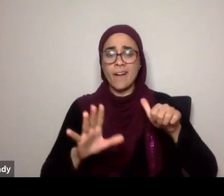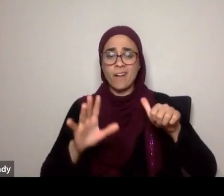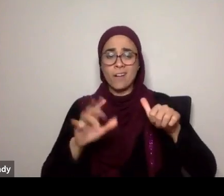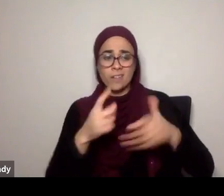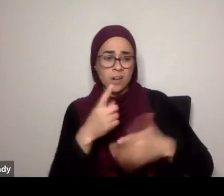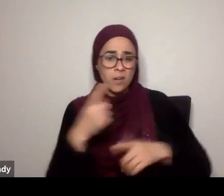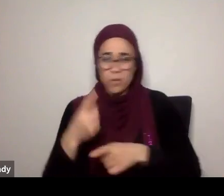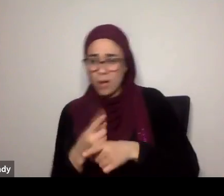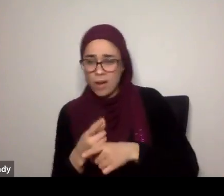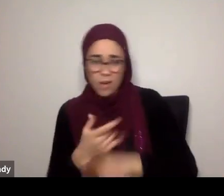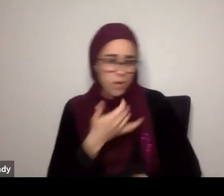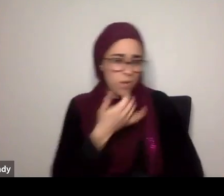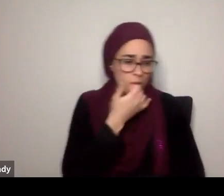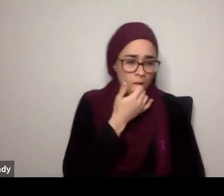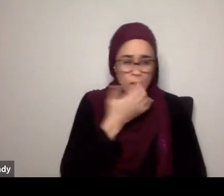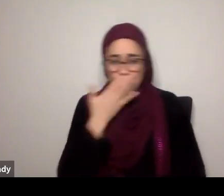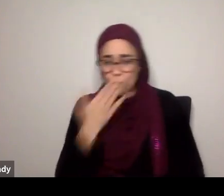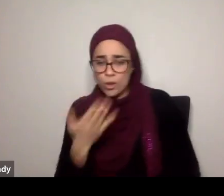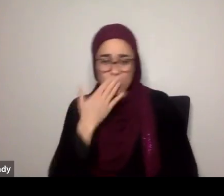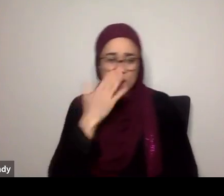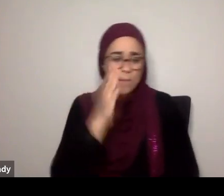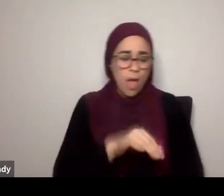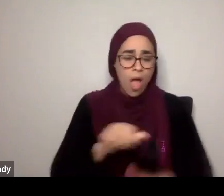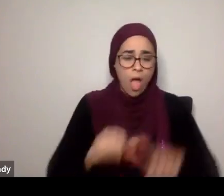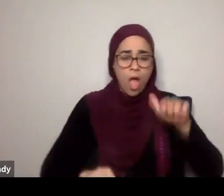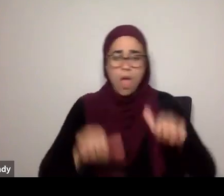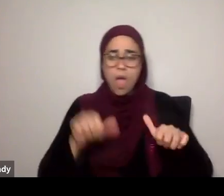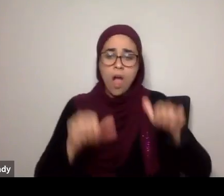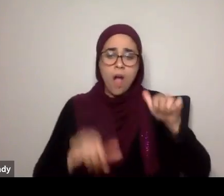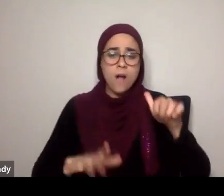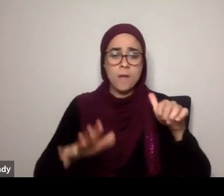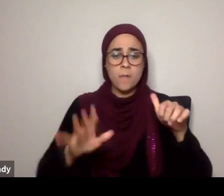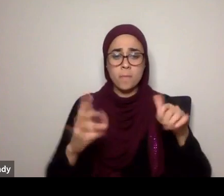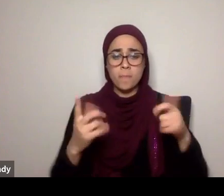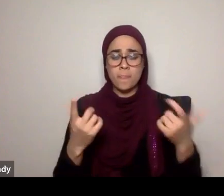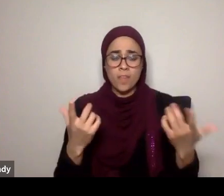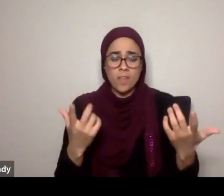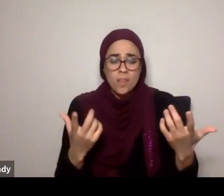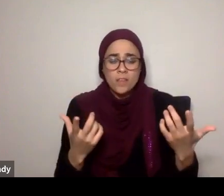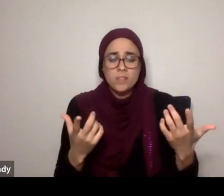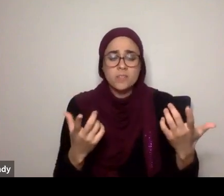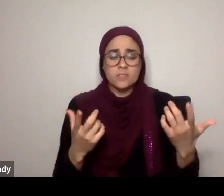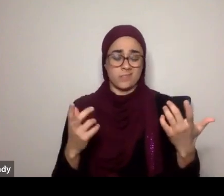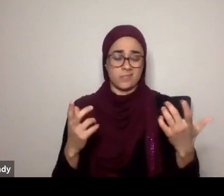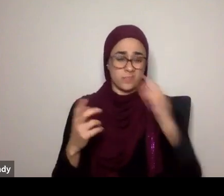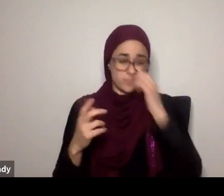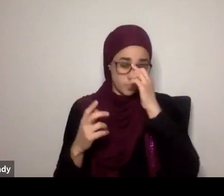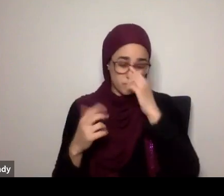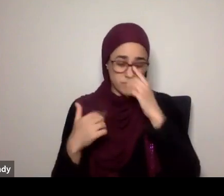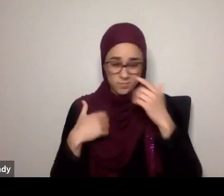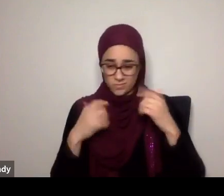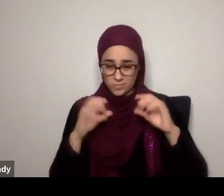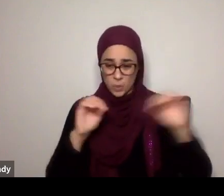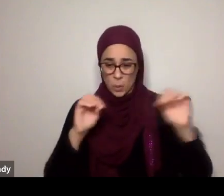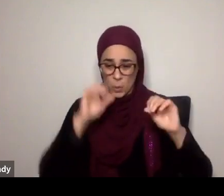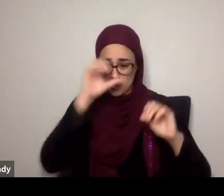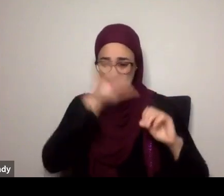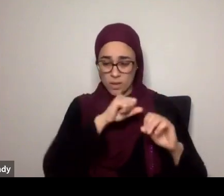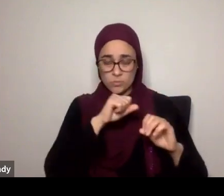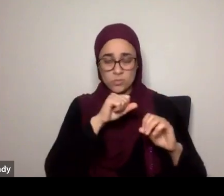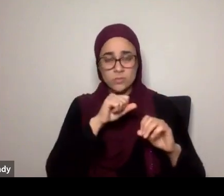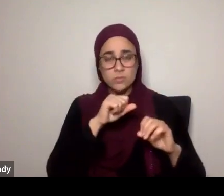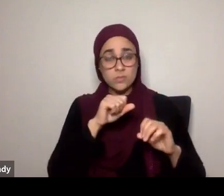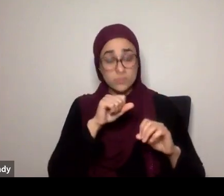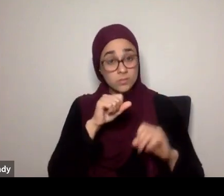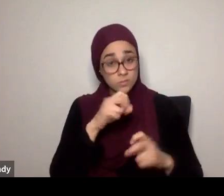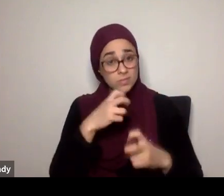for certain, beginning with no, you know, no suppositions, no assumptions. That's a